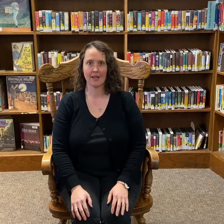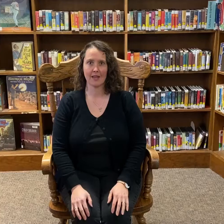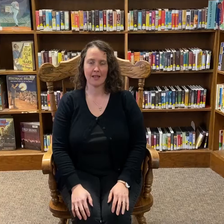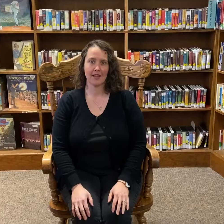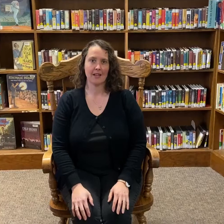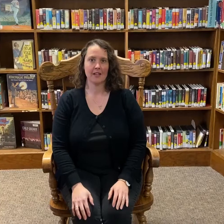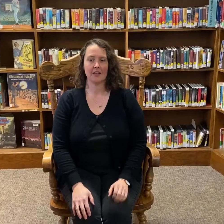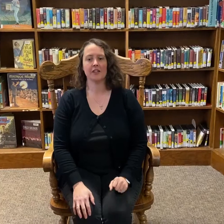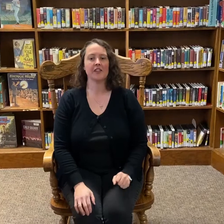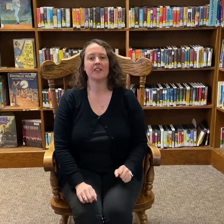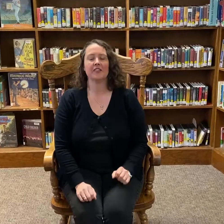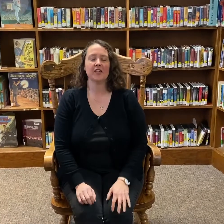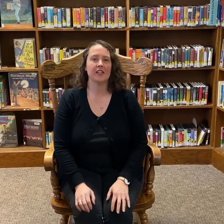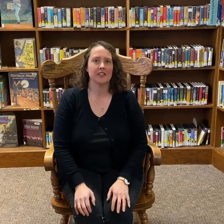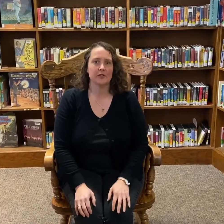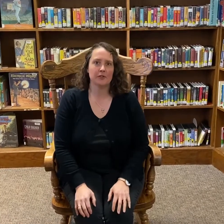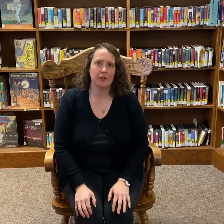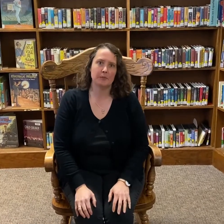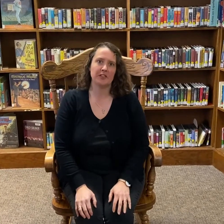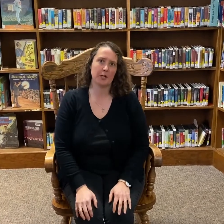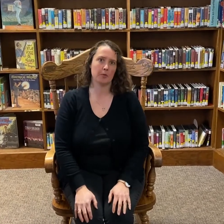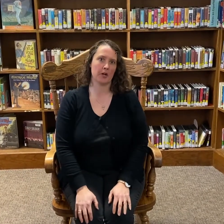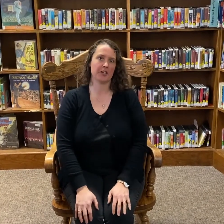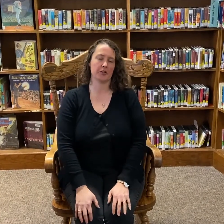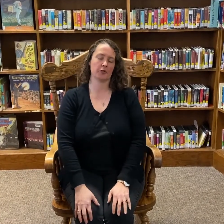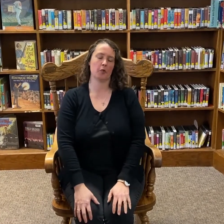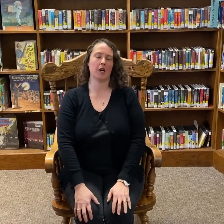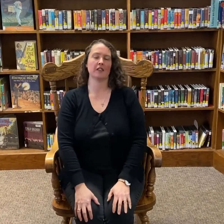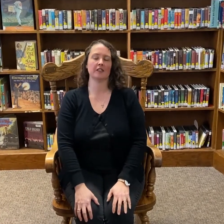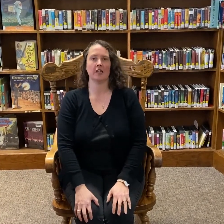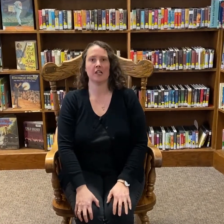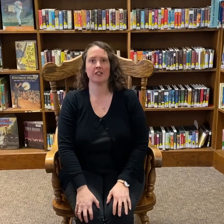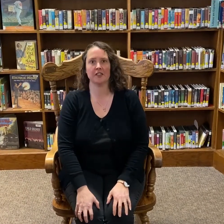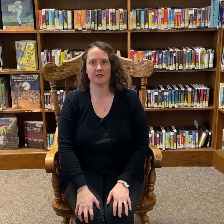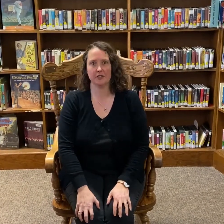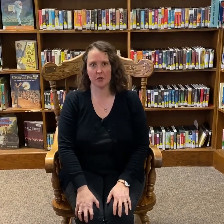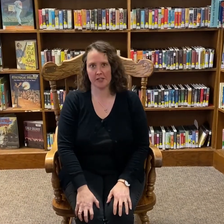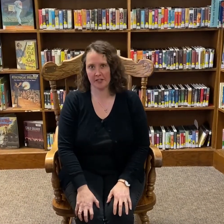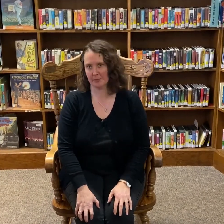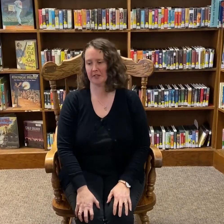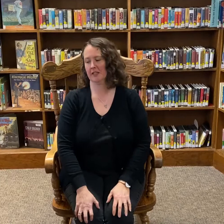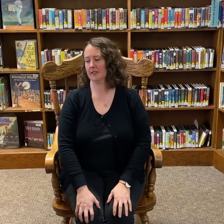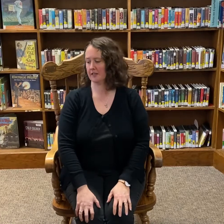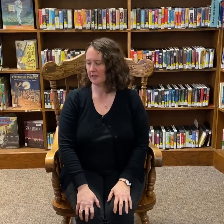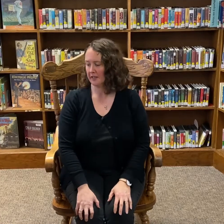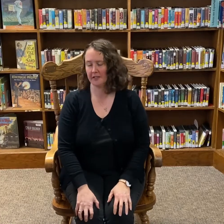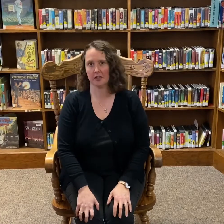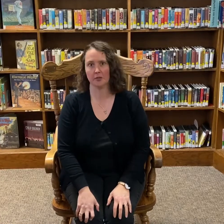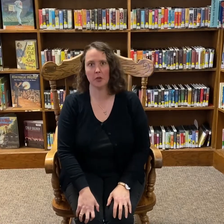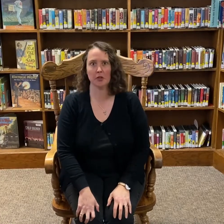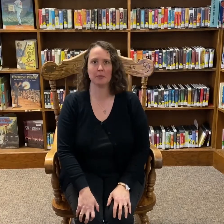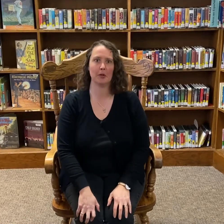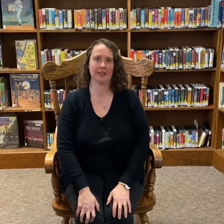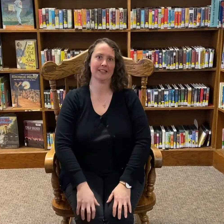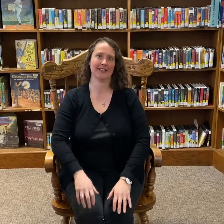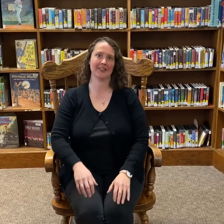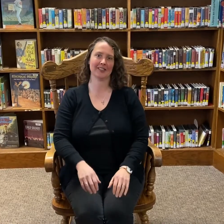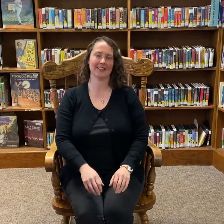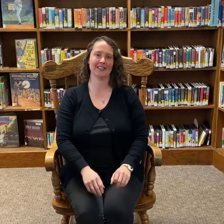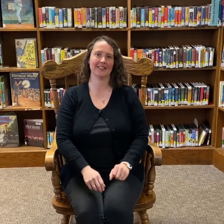Here's another song. This one's from Jay Brary, those rock stars of storytime songs. It's called Roly Poly and it goes like this.